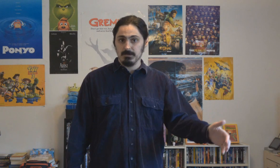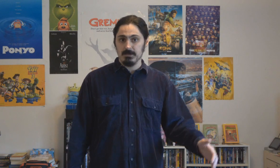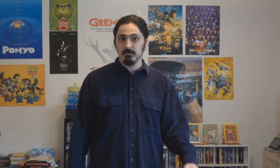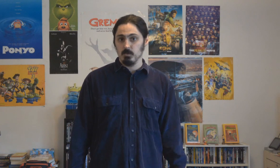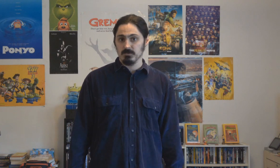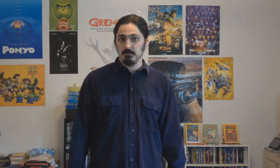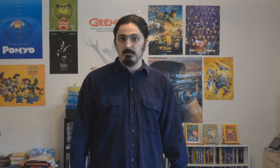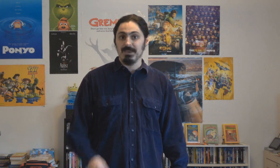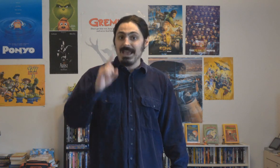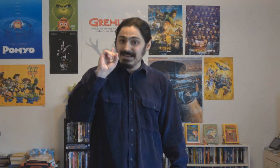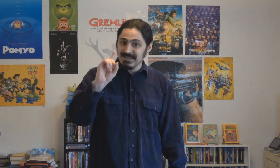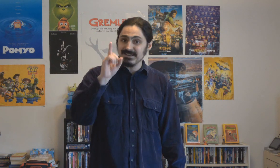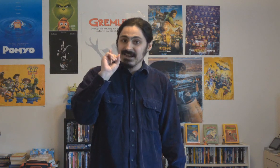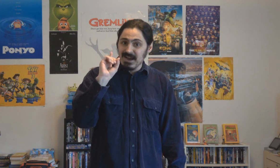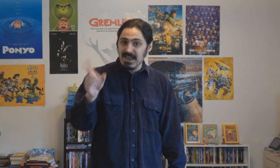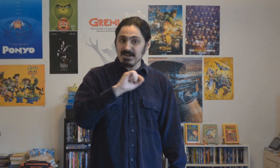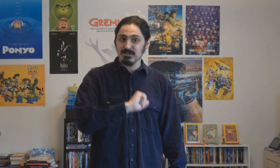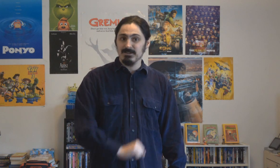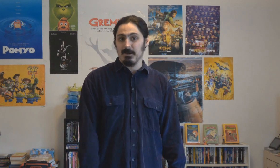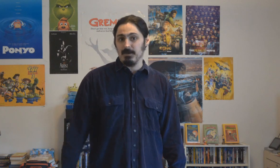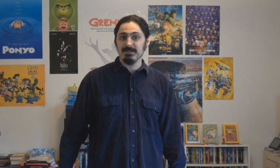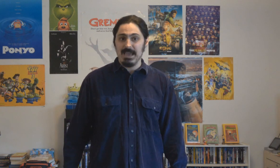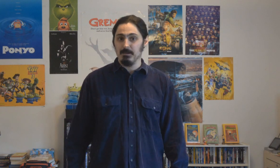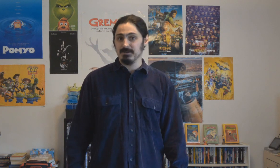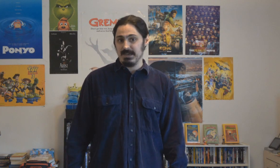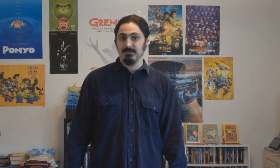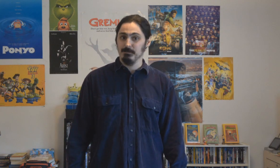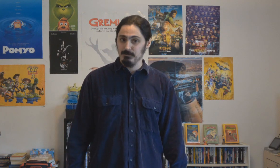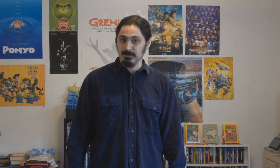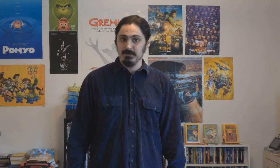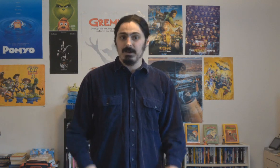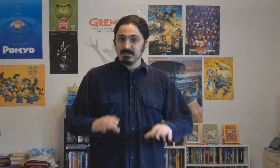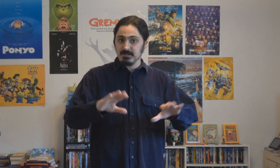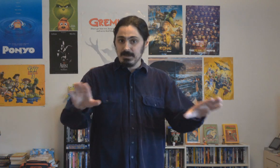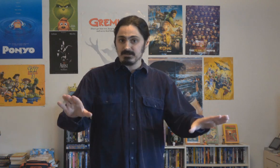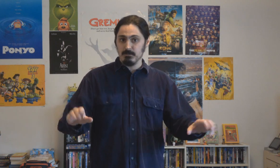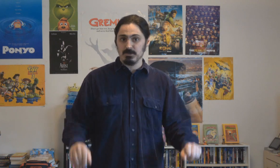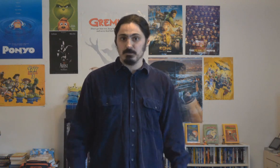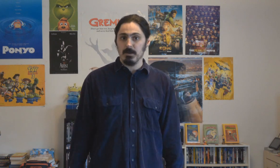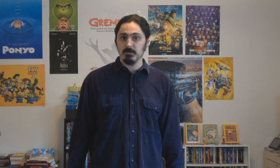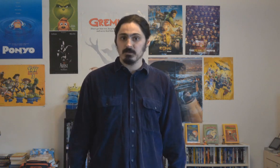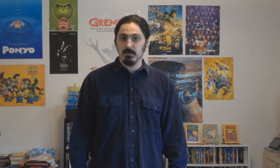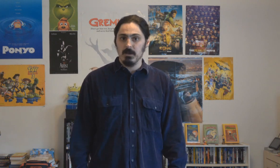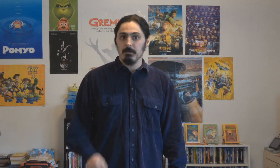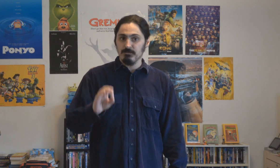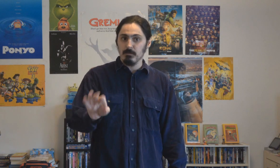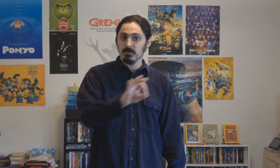negative towards the movie. And yet, I actually did not mind Hannah Montana the movie. I still had some major problems with it, but the filmmakers